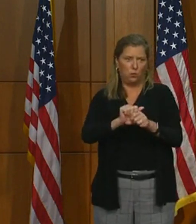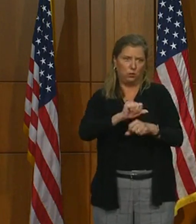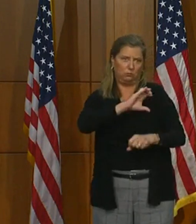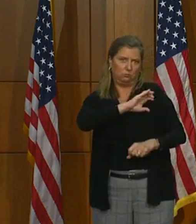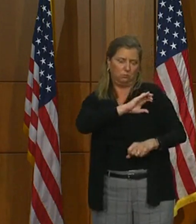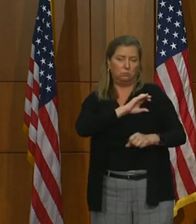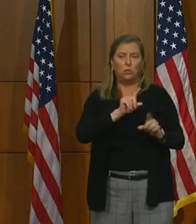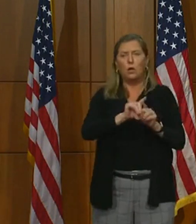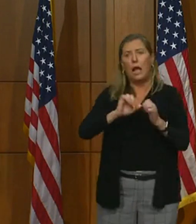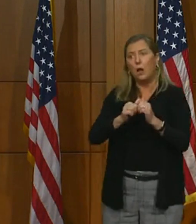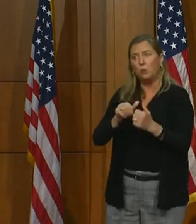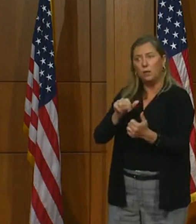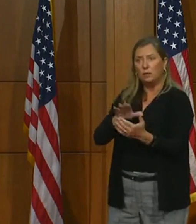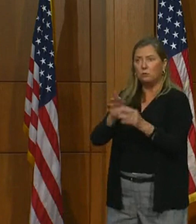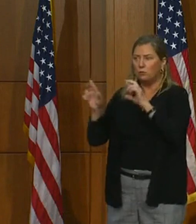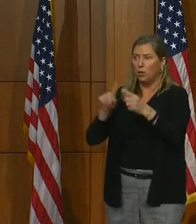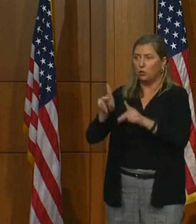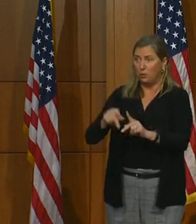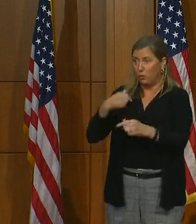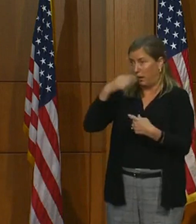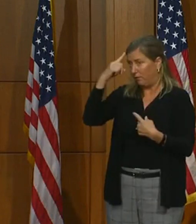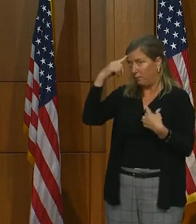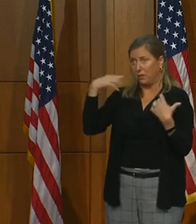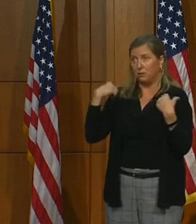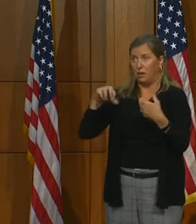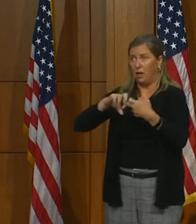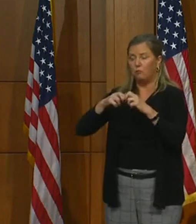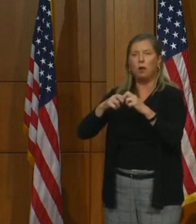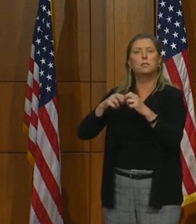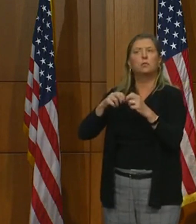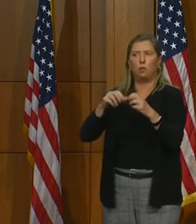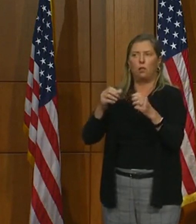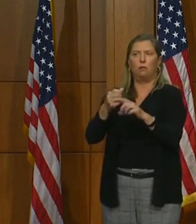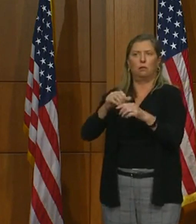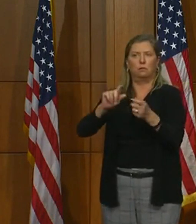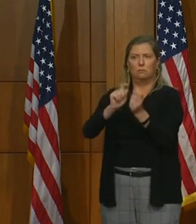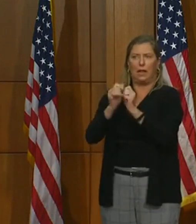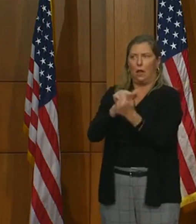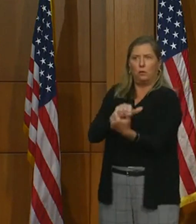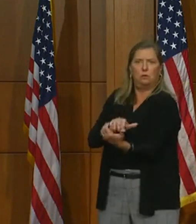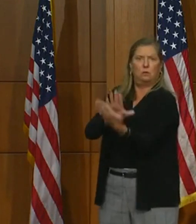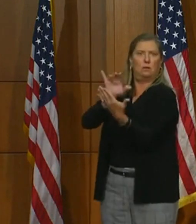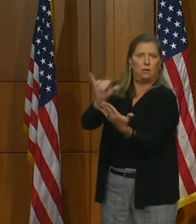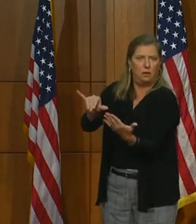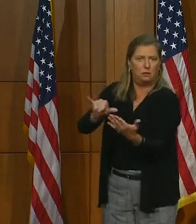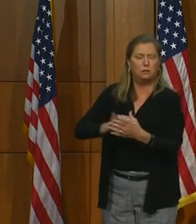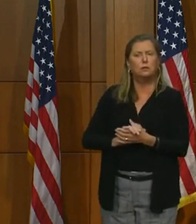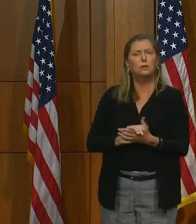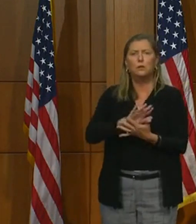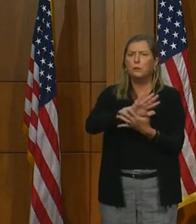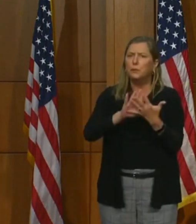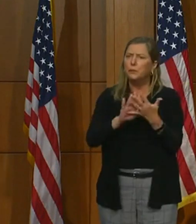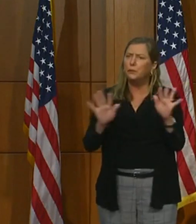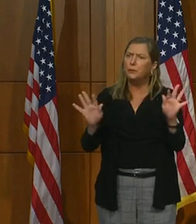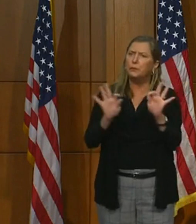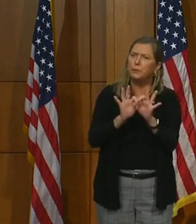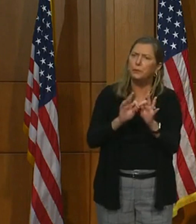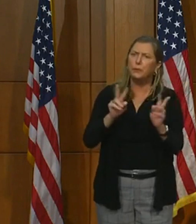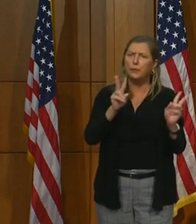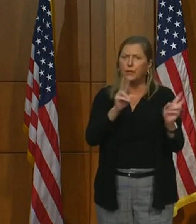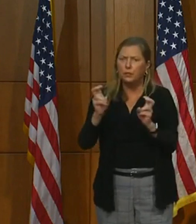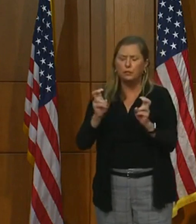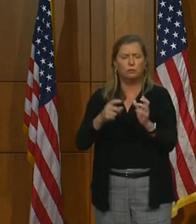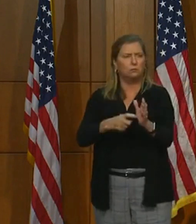to people in a mental health crisis. These are serious issues and will require a thoughtful,